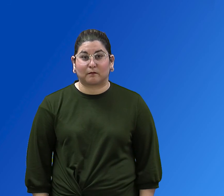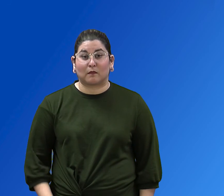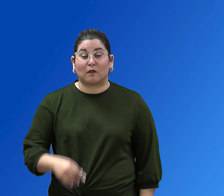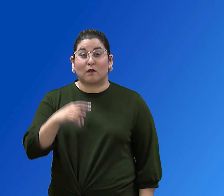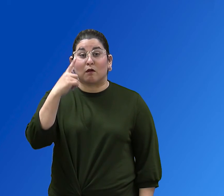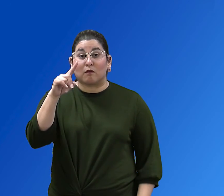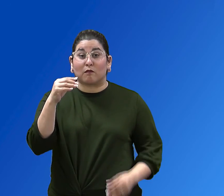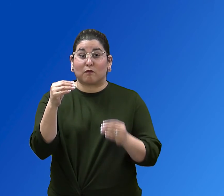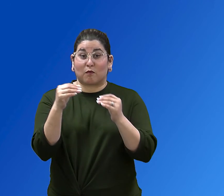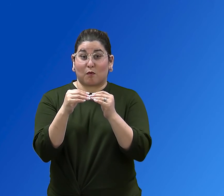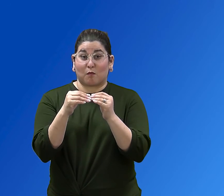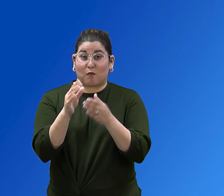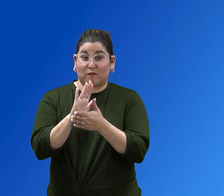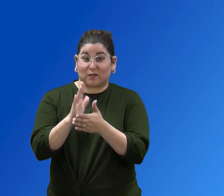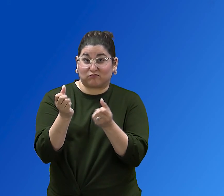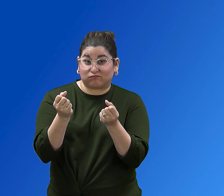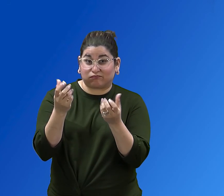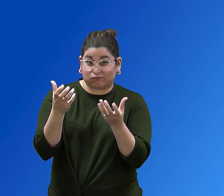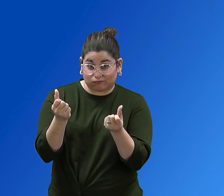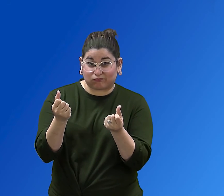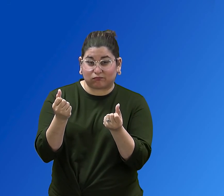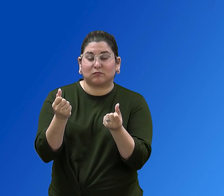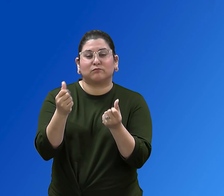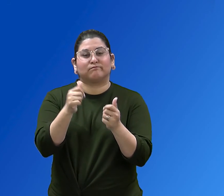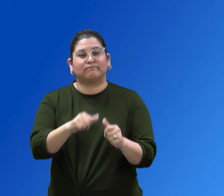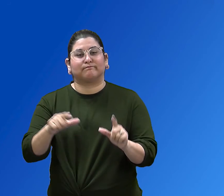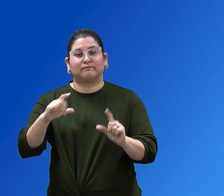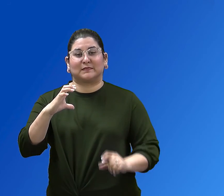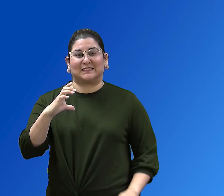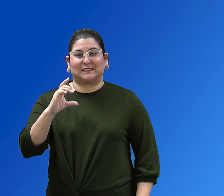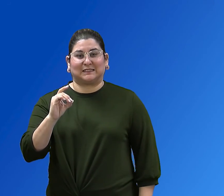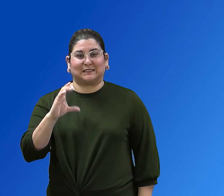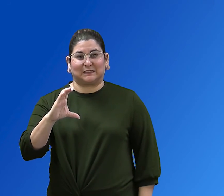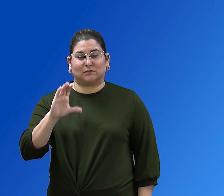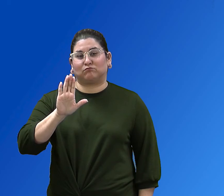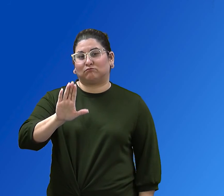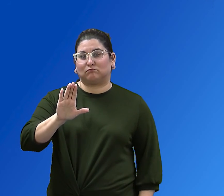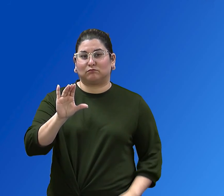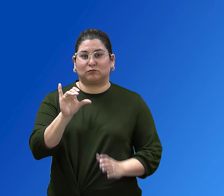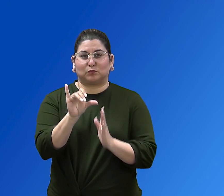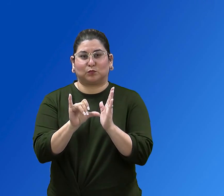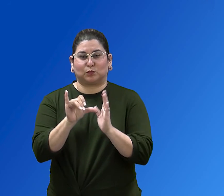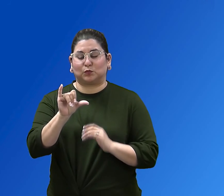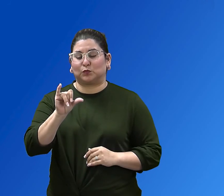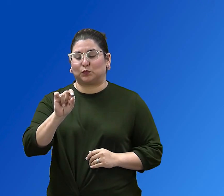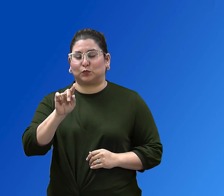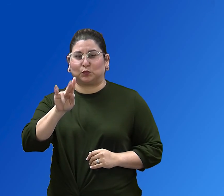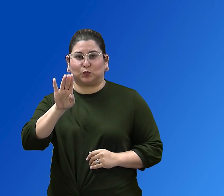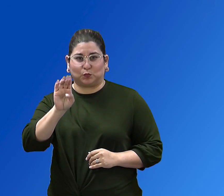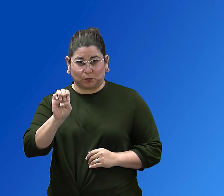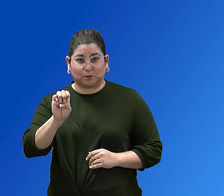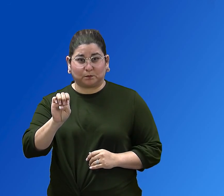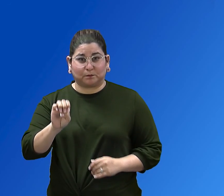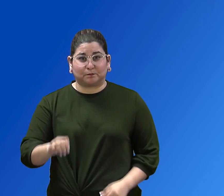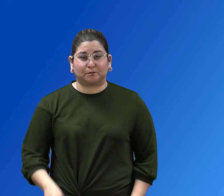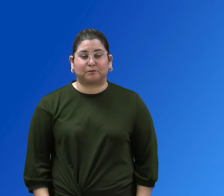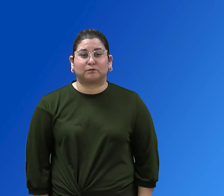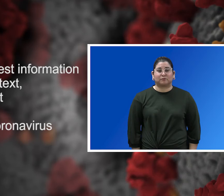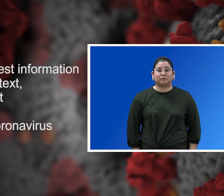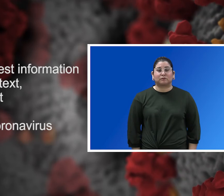For more ASL videos, go to CDC's YouTube channel. For the